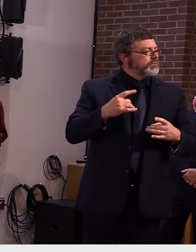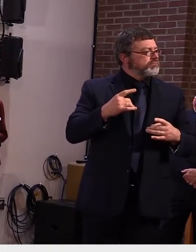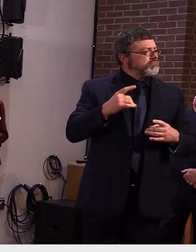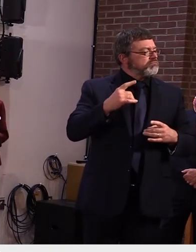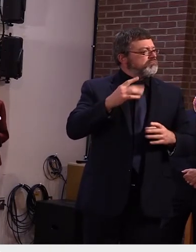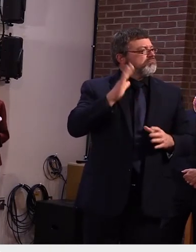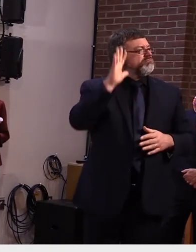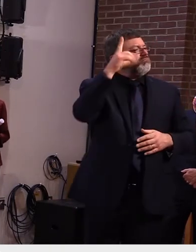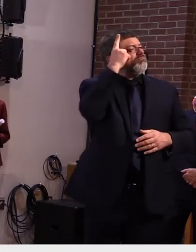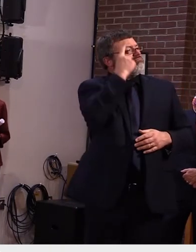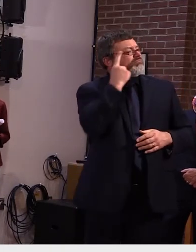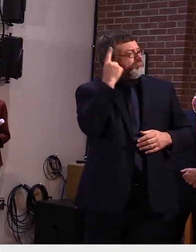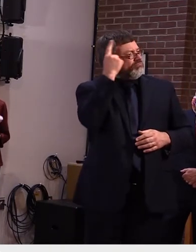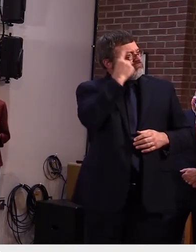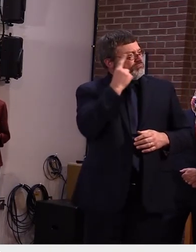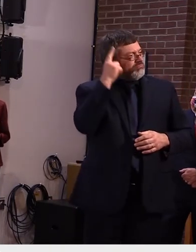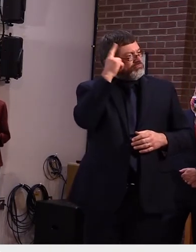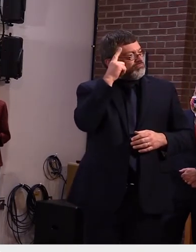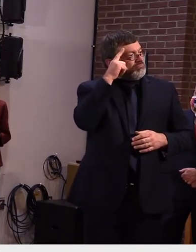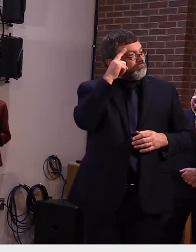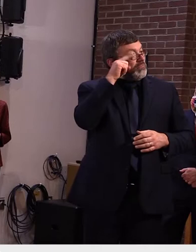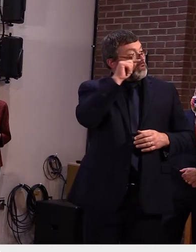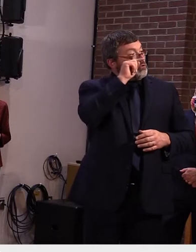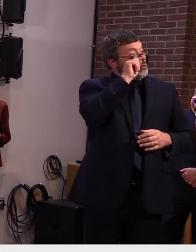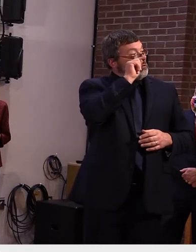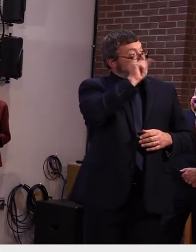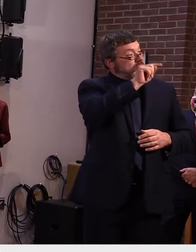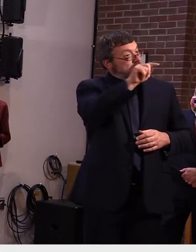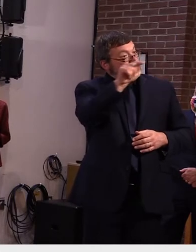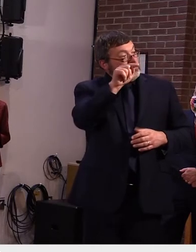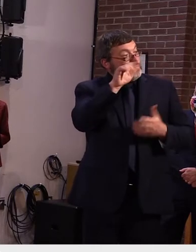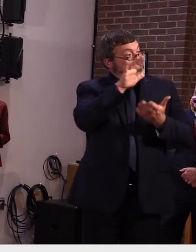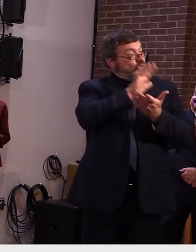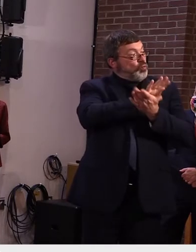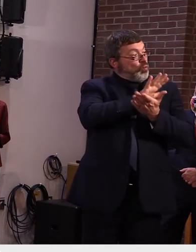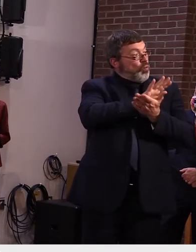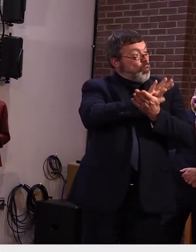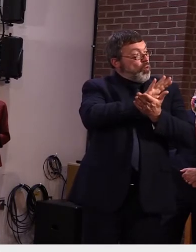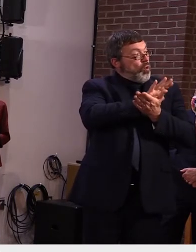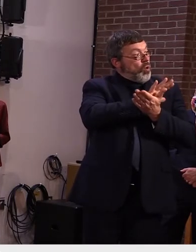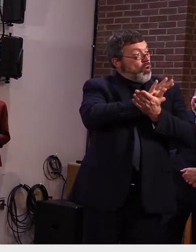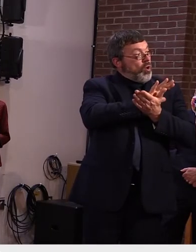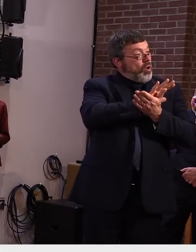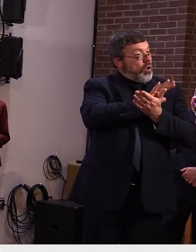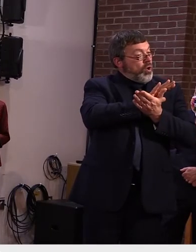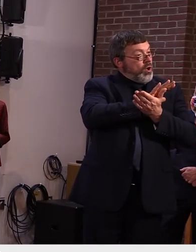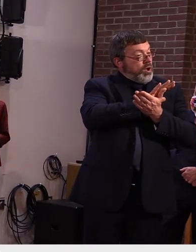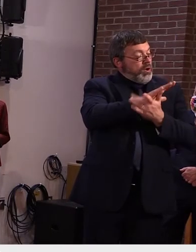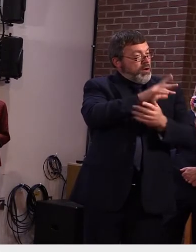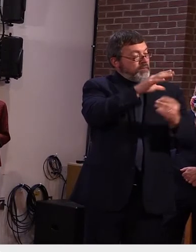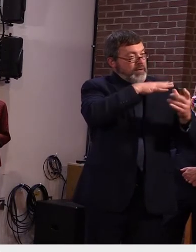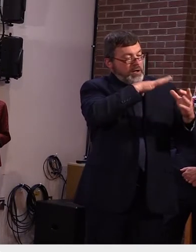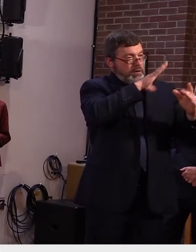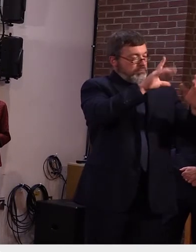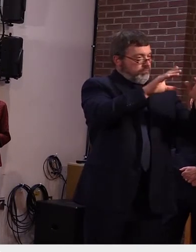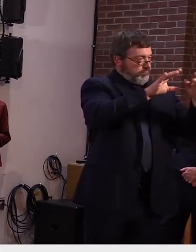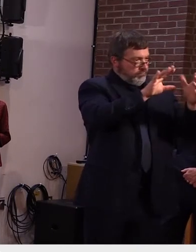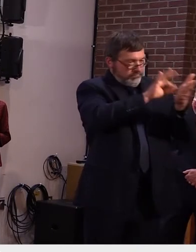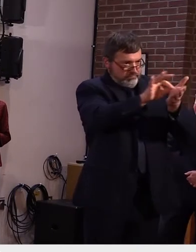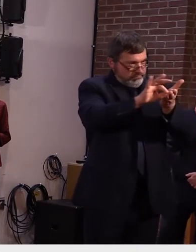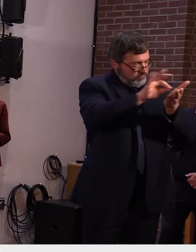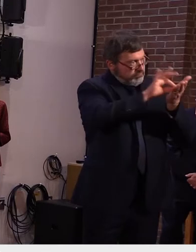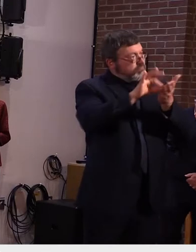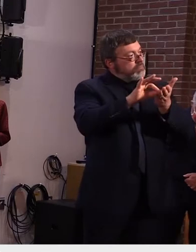included or reported out um is that kind of why some cases